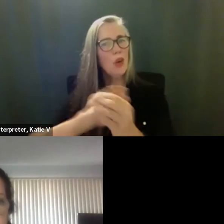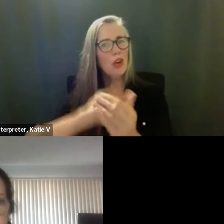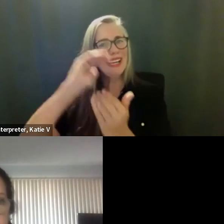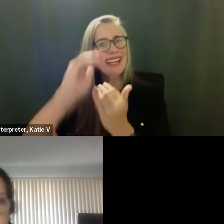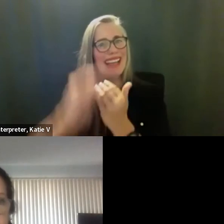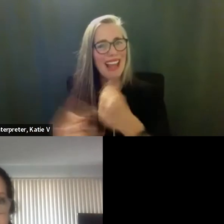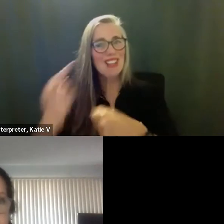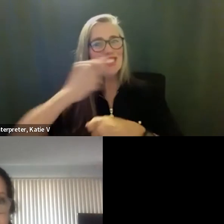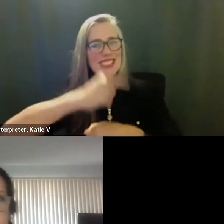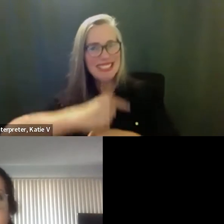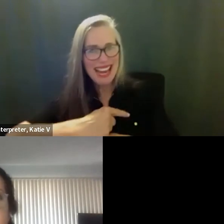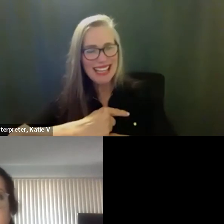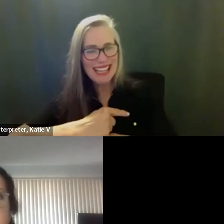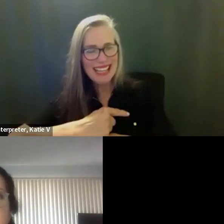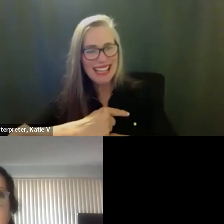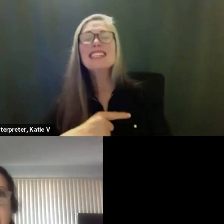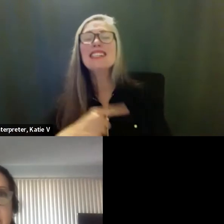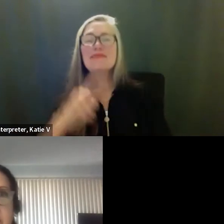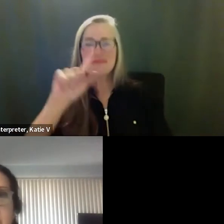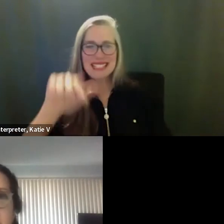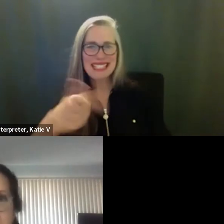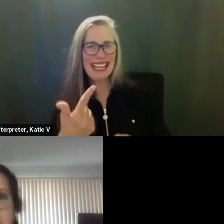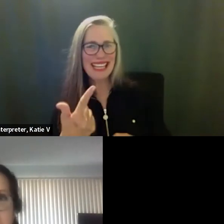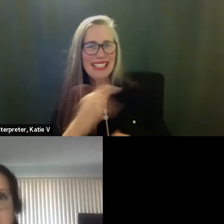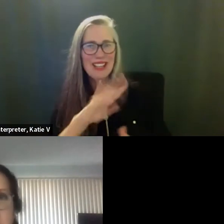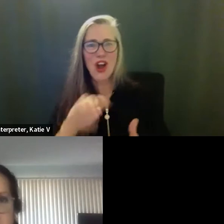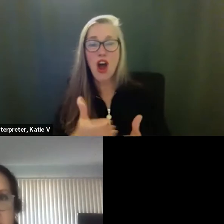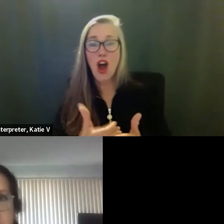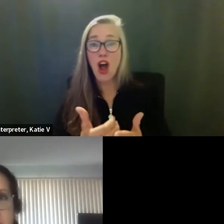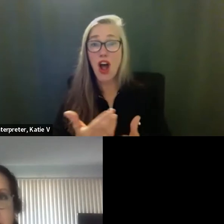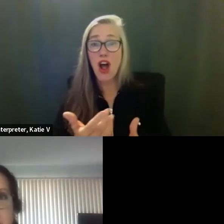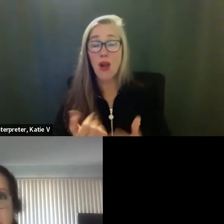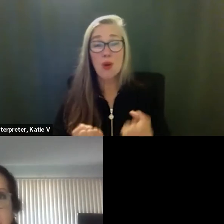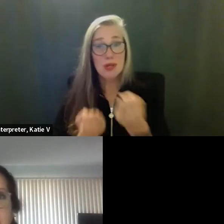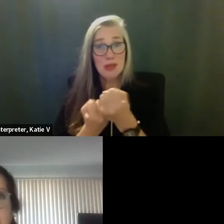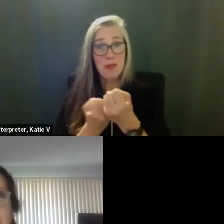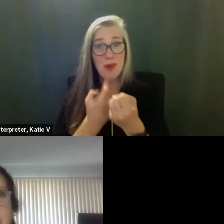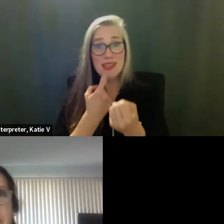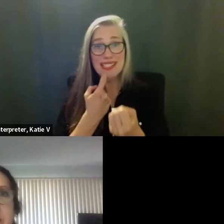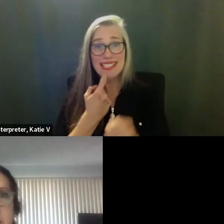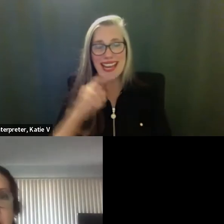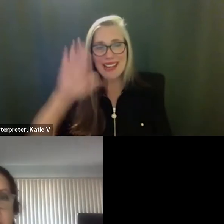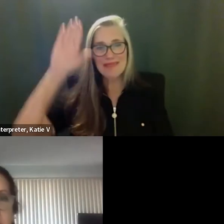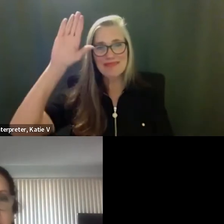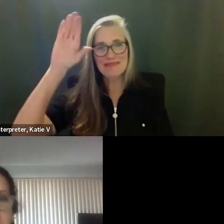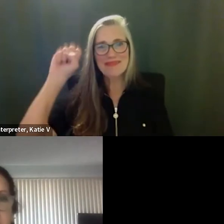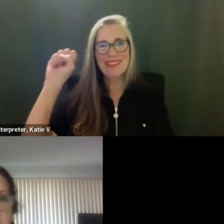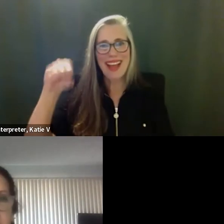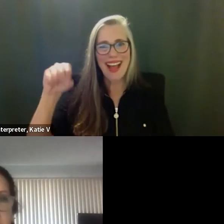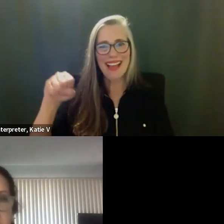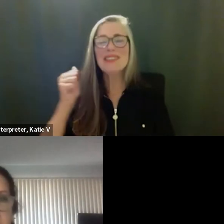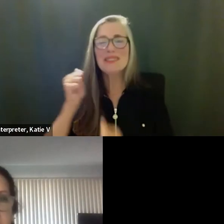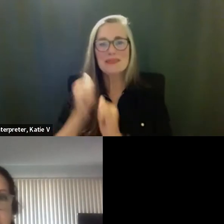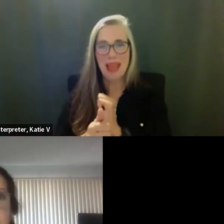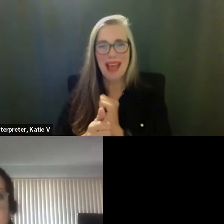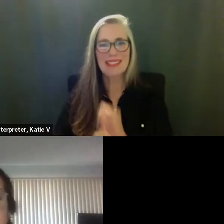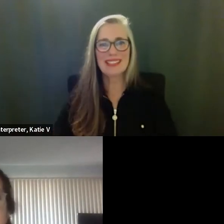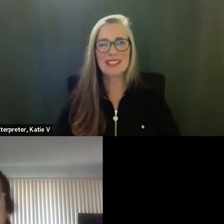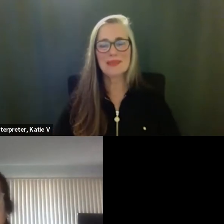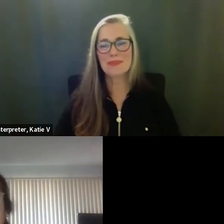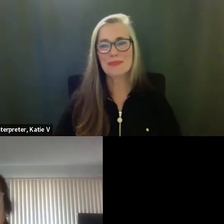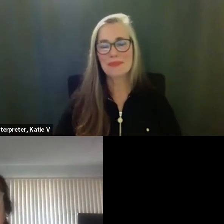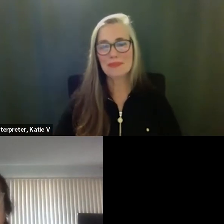All in favor, raise your hand and say aye. Aye. Aye. Motion passes. Thank you, Dr. Becko. All right.